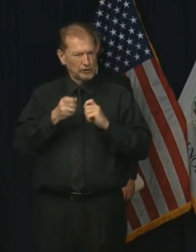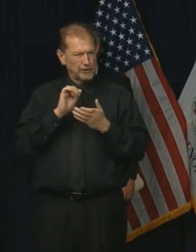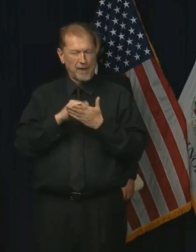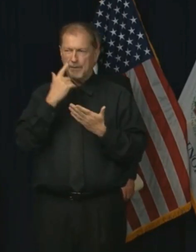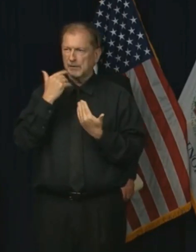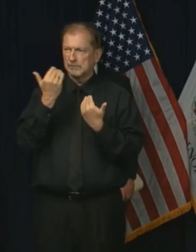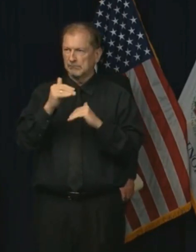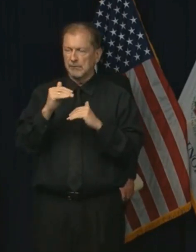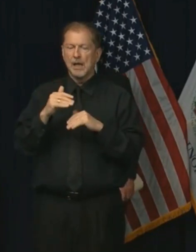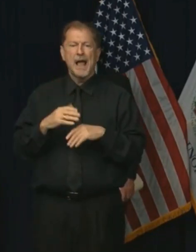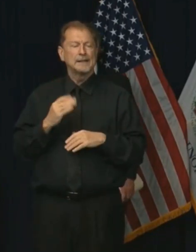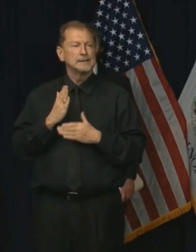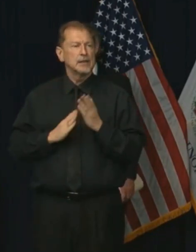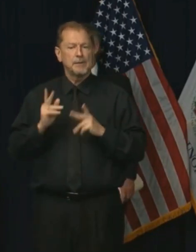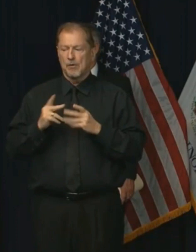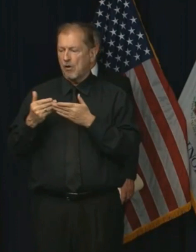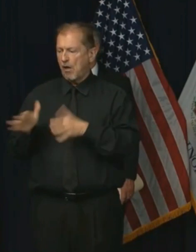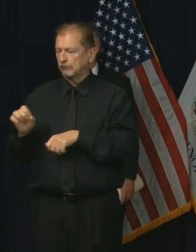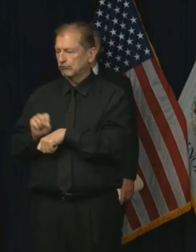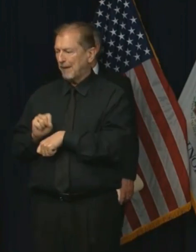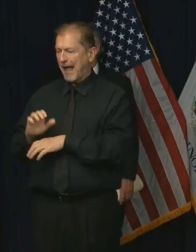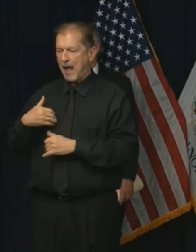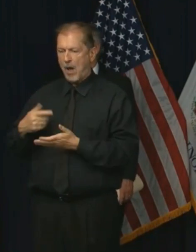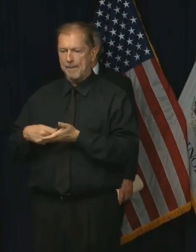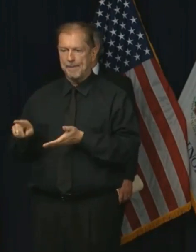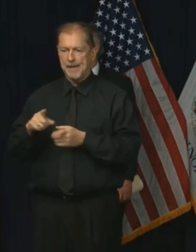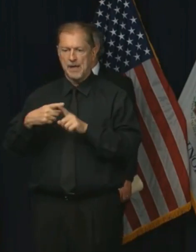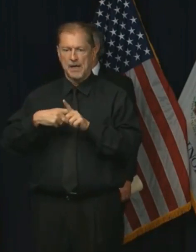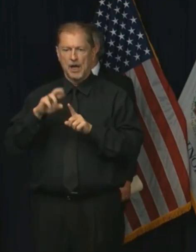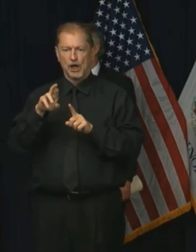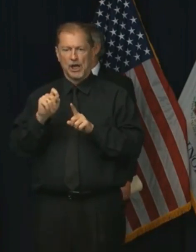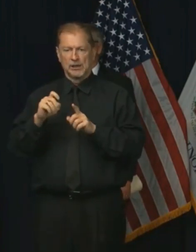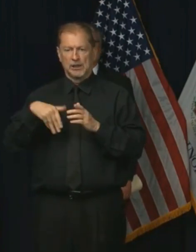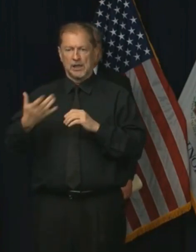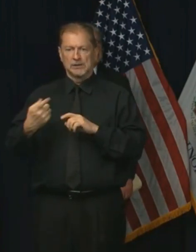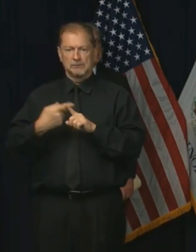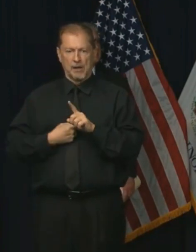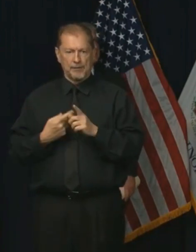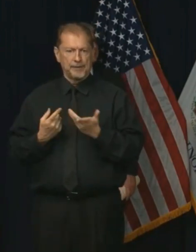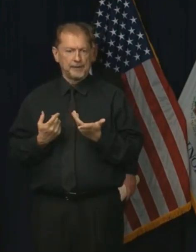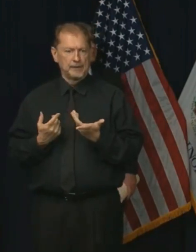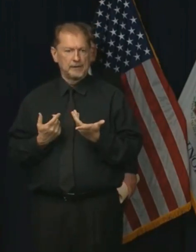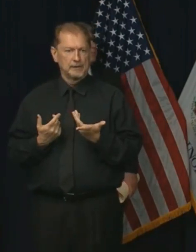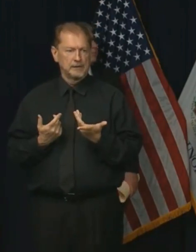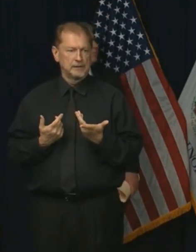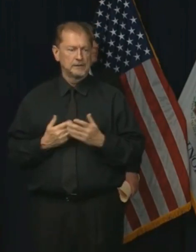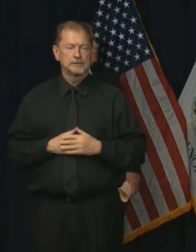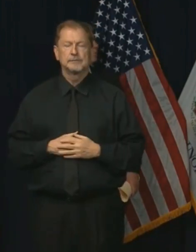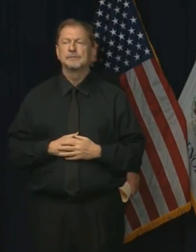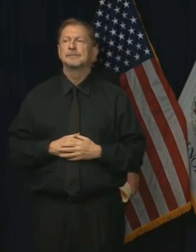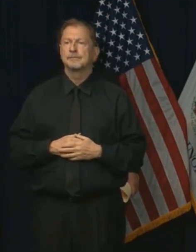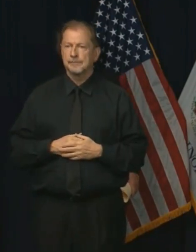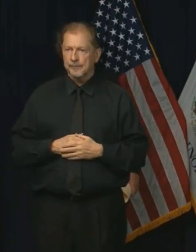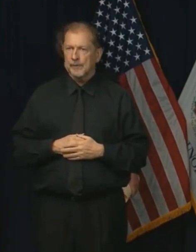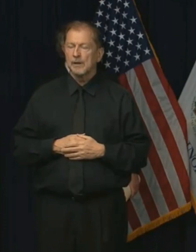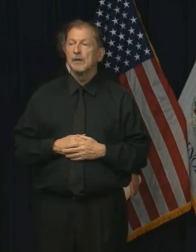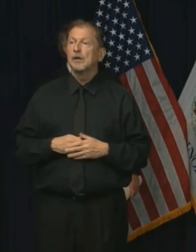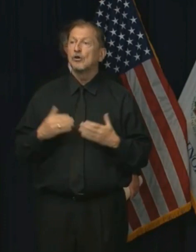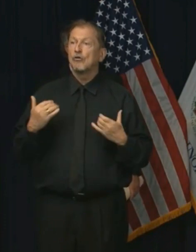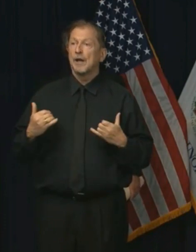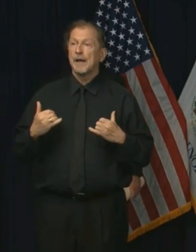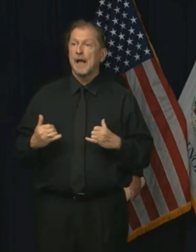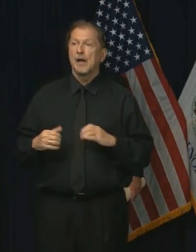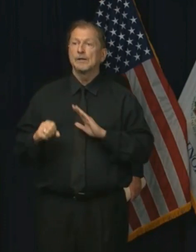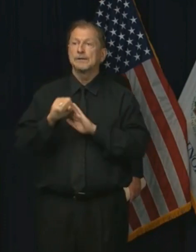doing to aid residents who have lost jobs and will have difficulty paying rent next month? And what advice do you have for people in those situations? There is currently in